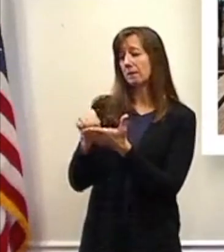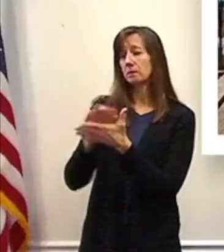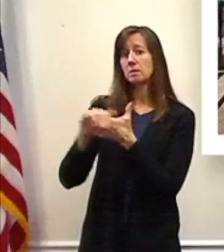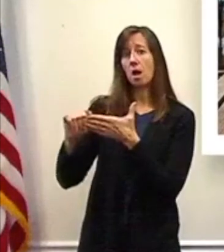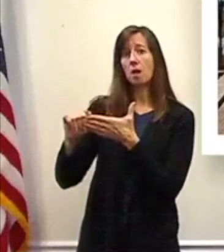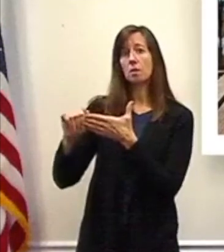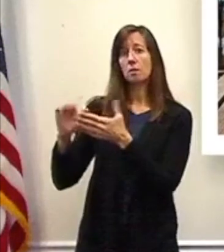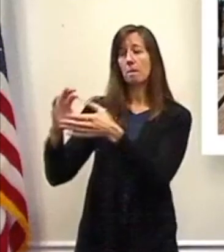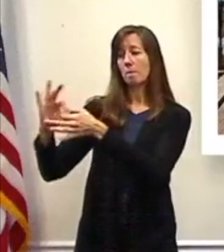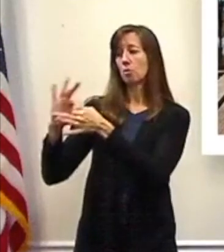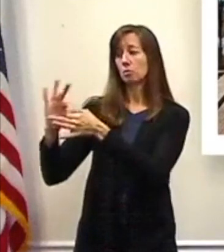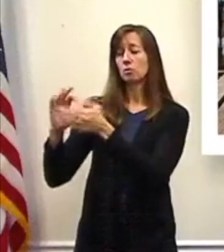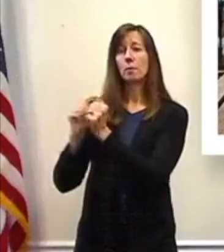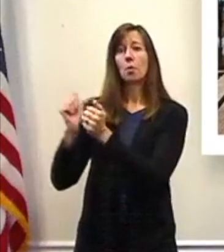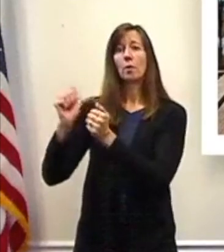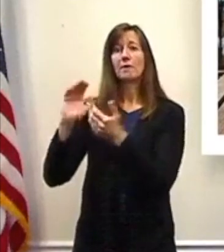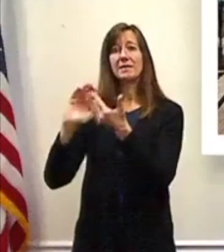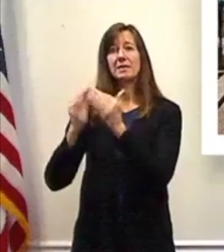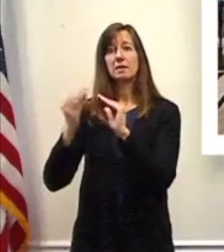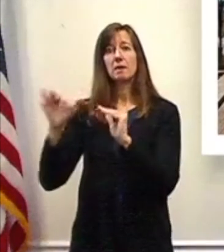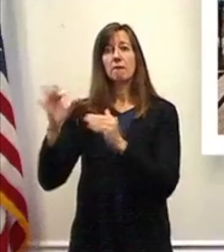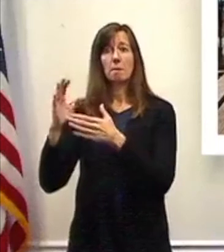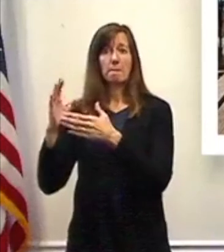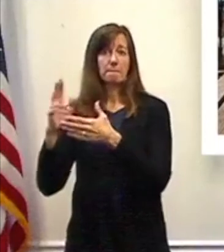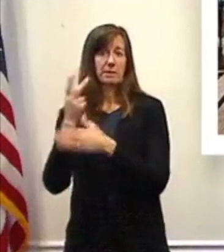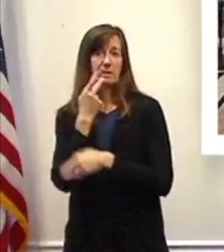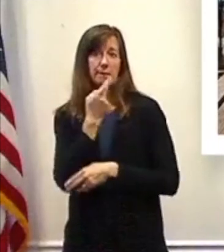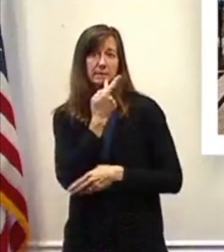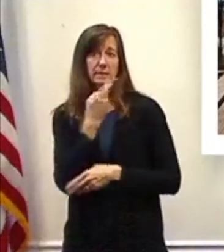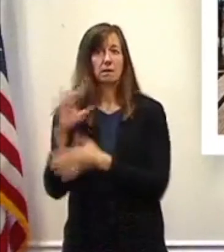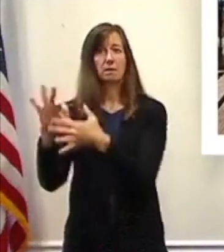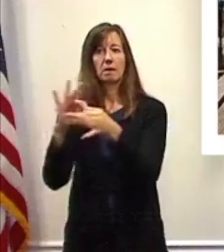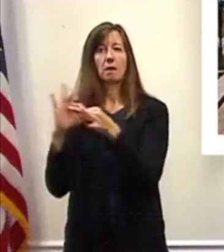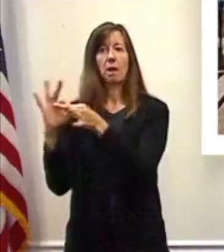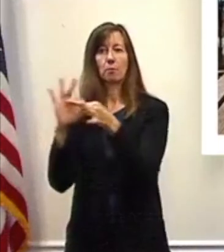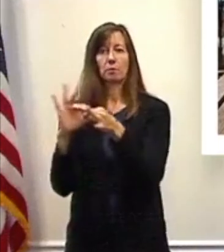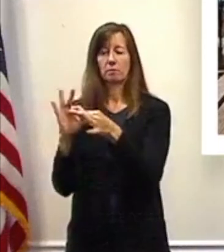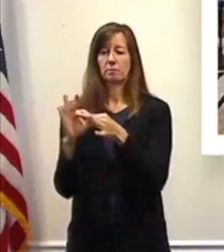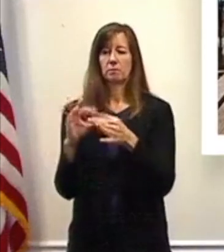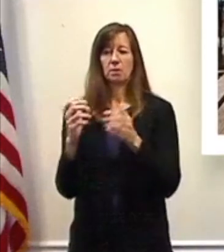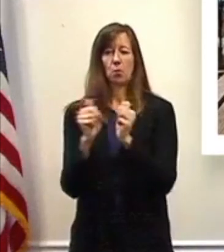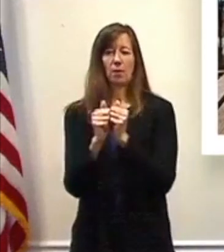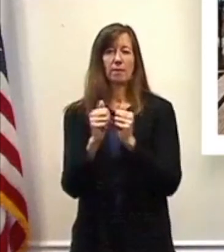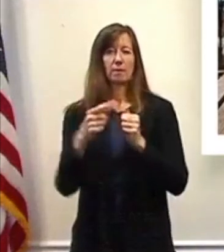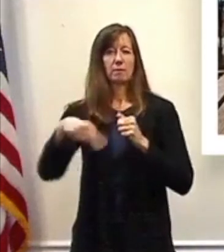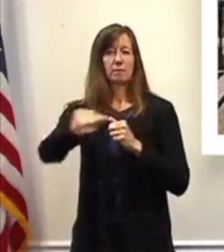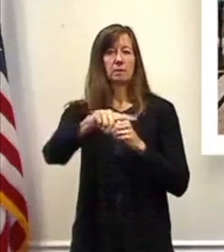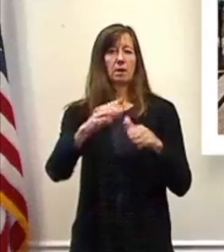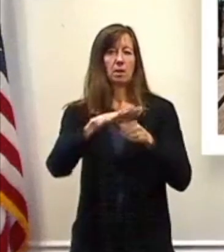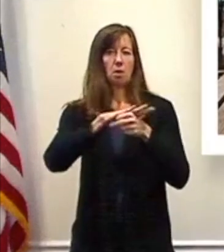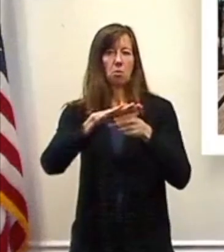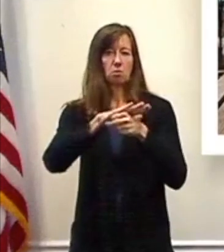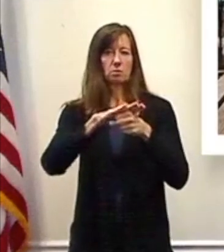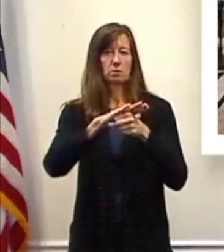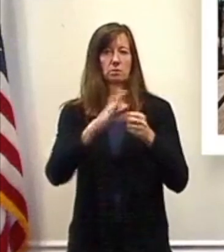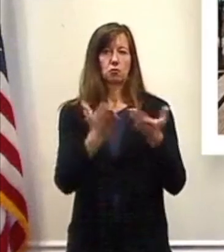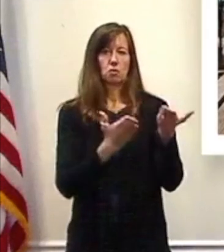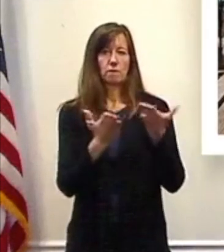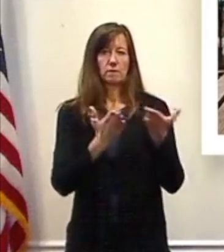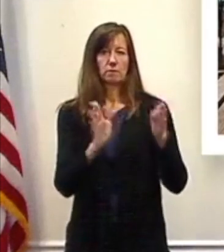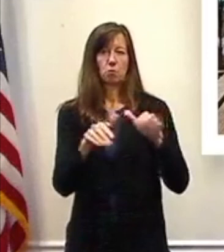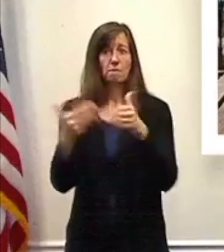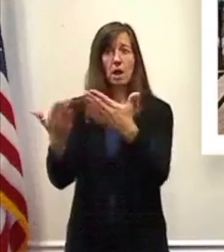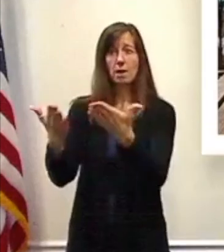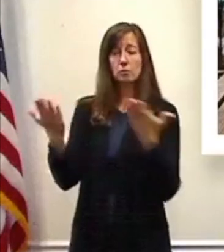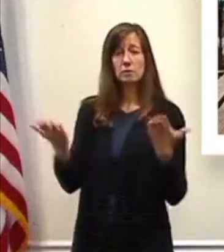city of Poughkeepsie and a collaboration of local service providers to build a youth opportunity center here in the